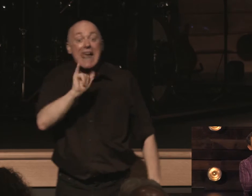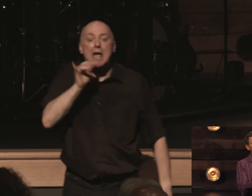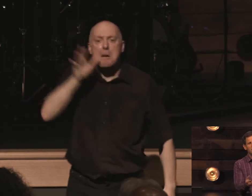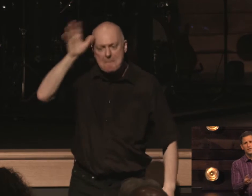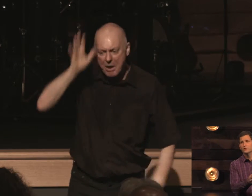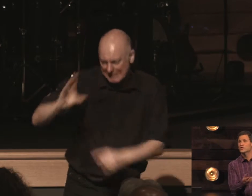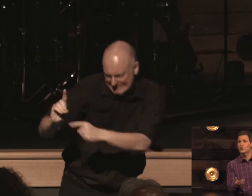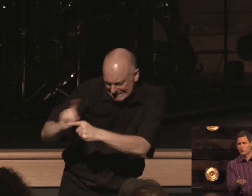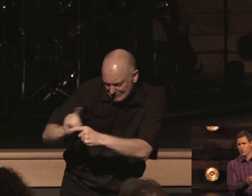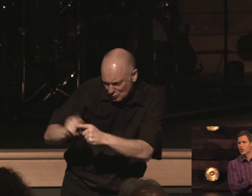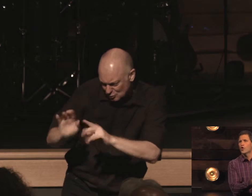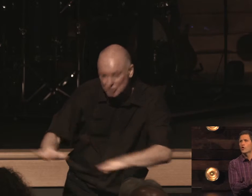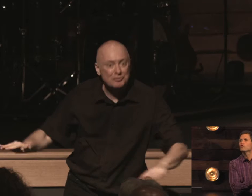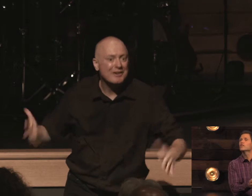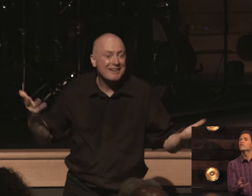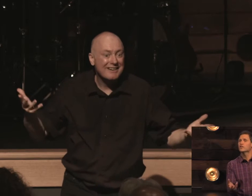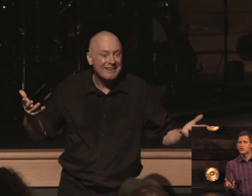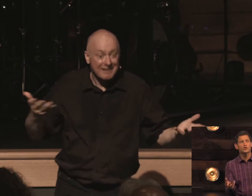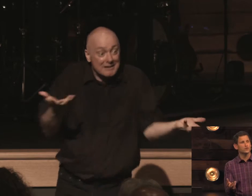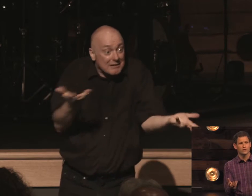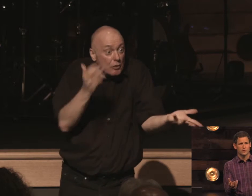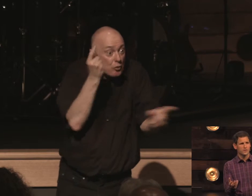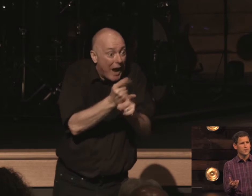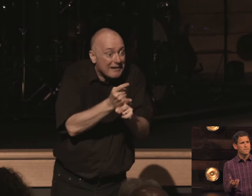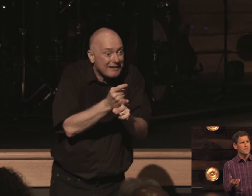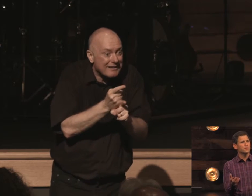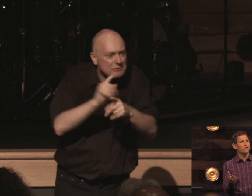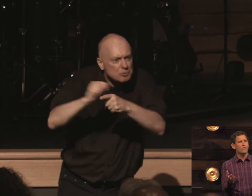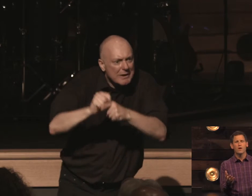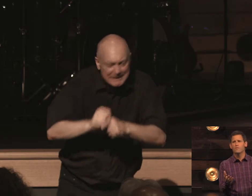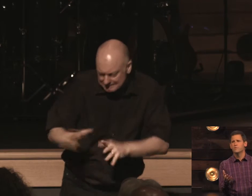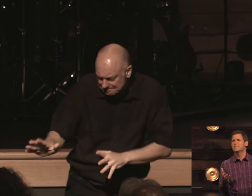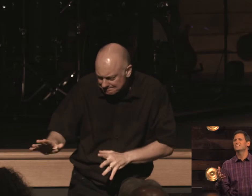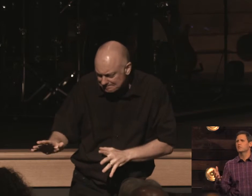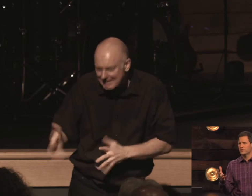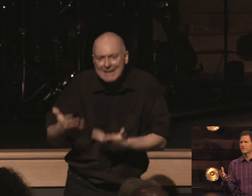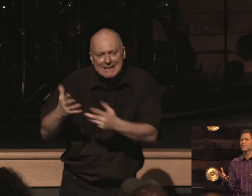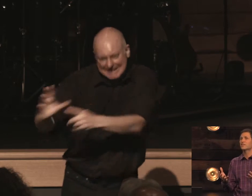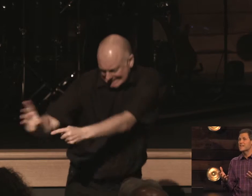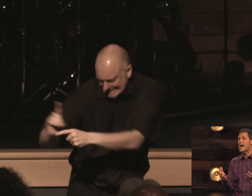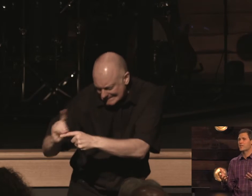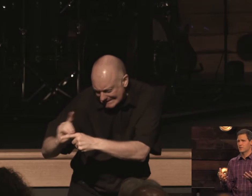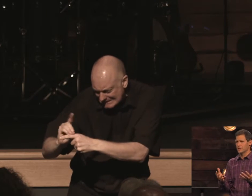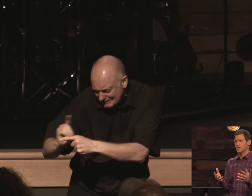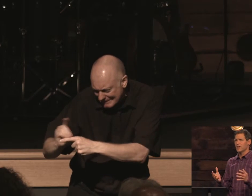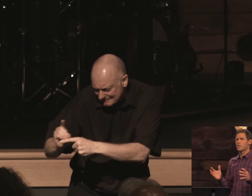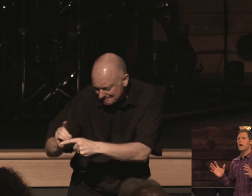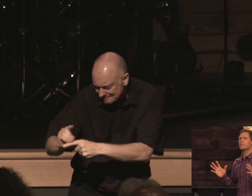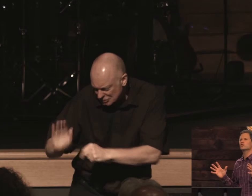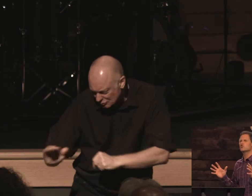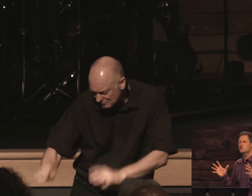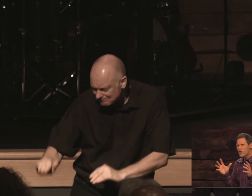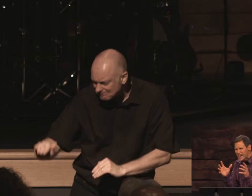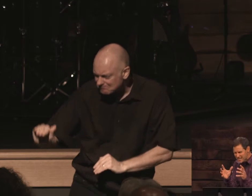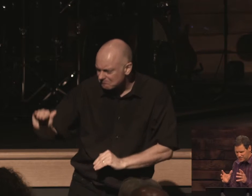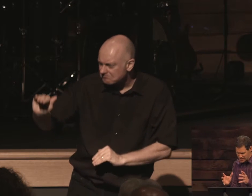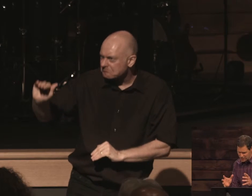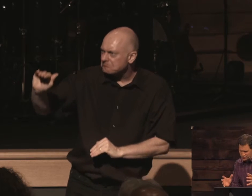disciplining their children or rearing their children it's a form of disciplines that are gathered the bible trains us